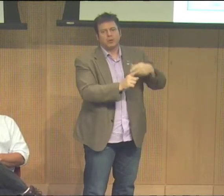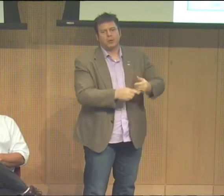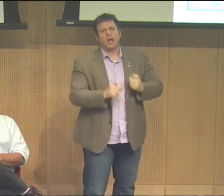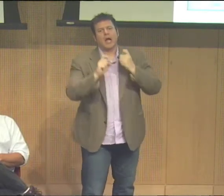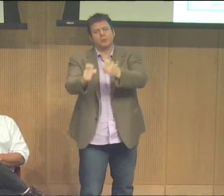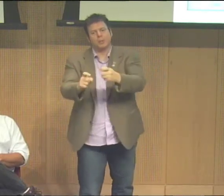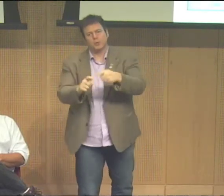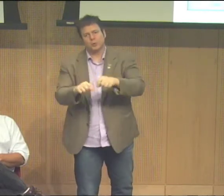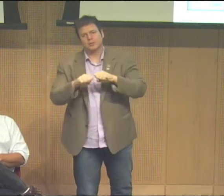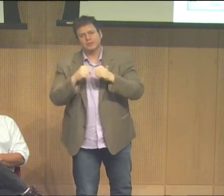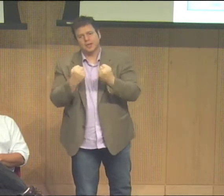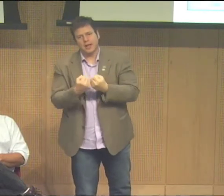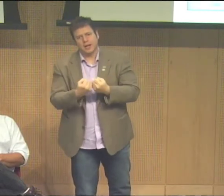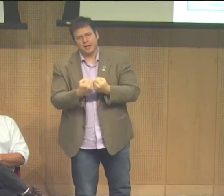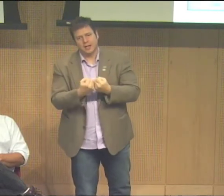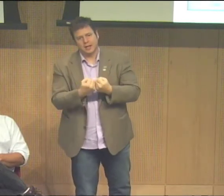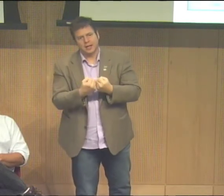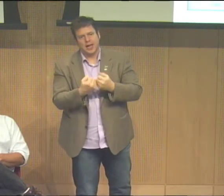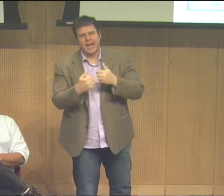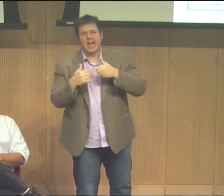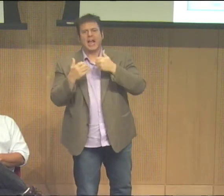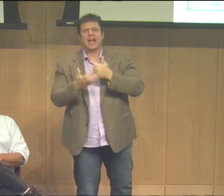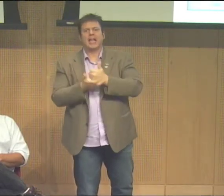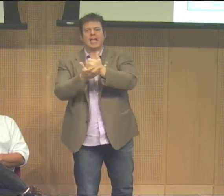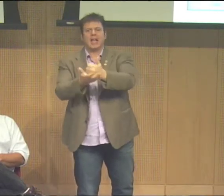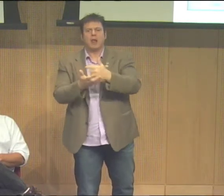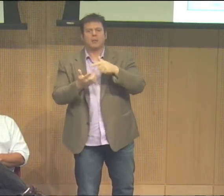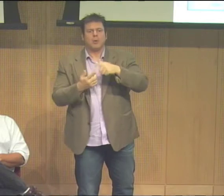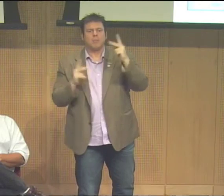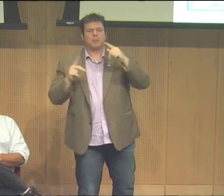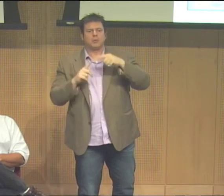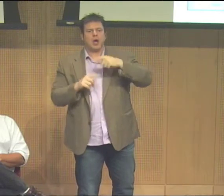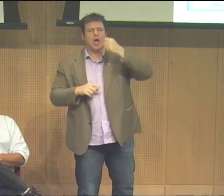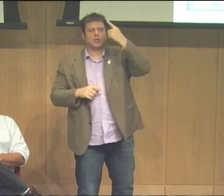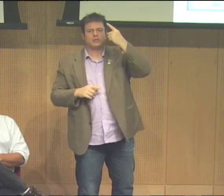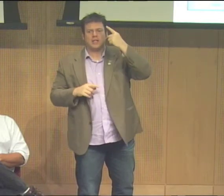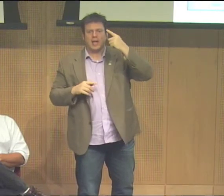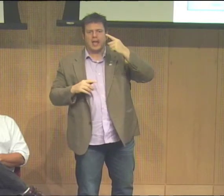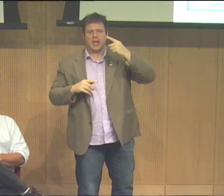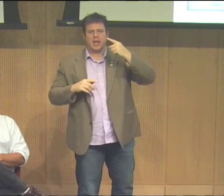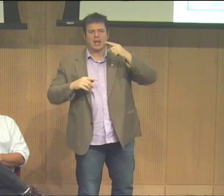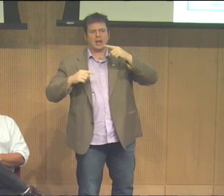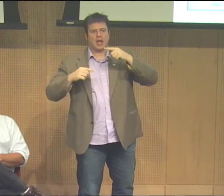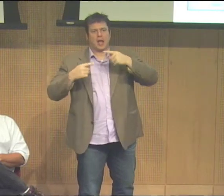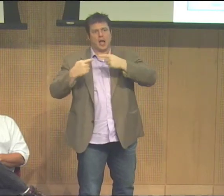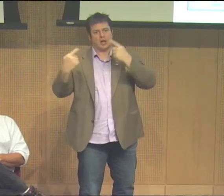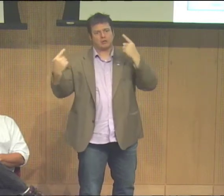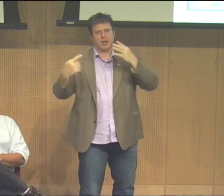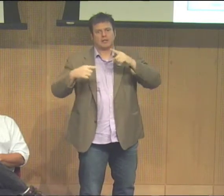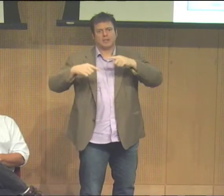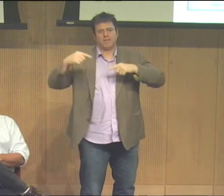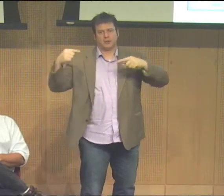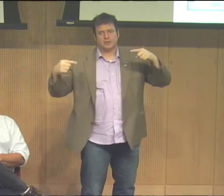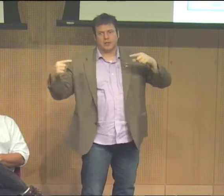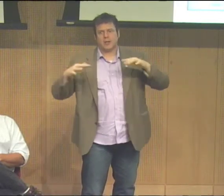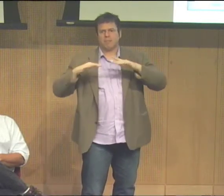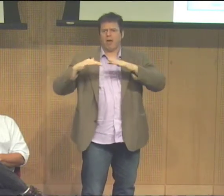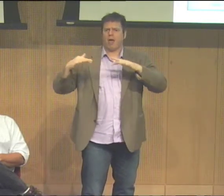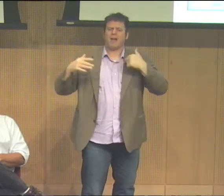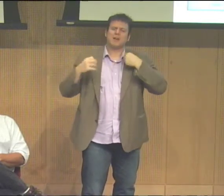society. That deaf people, as they are, contribute to society and help people's understanding in more of a global sense. It adds to